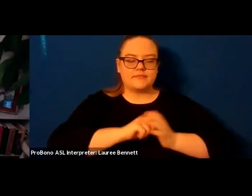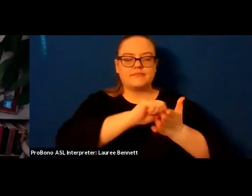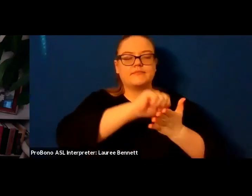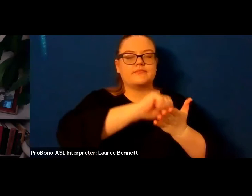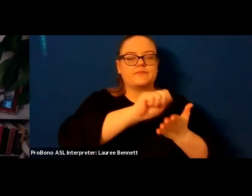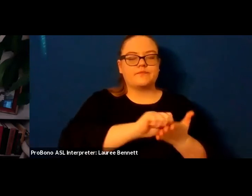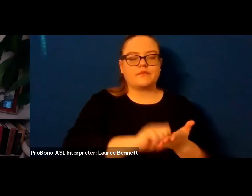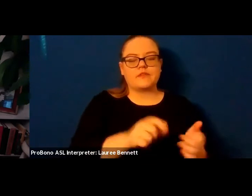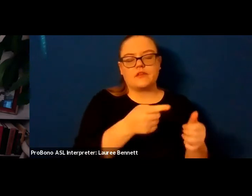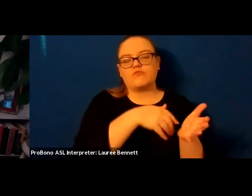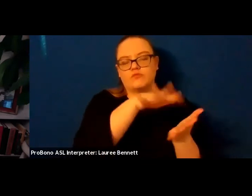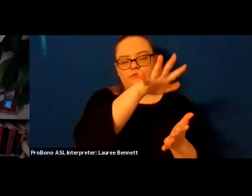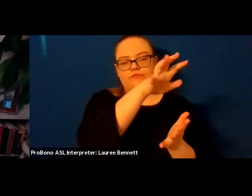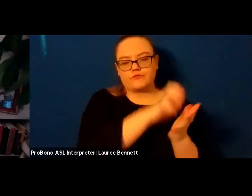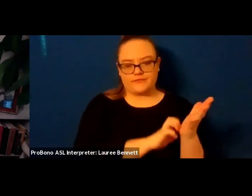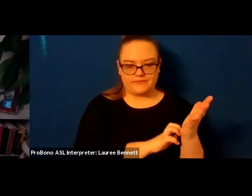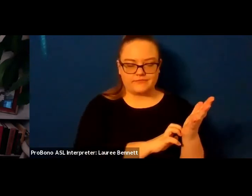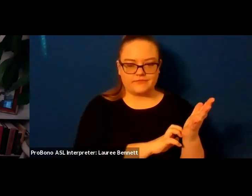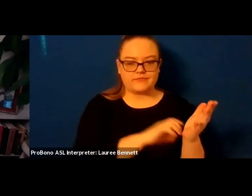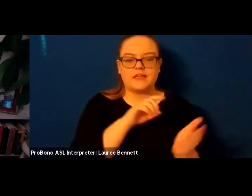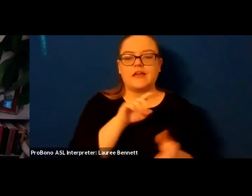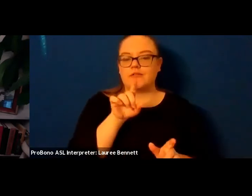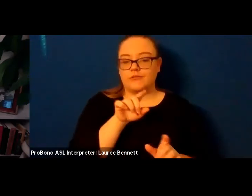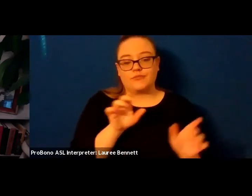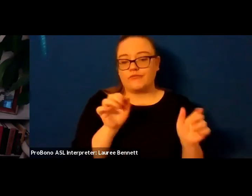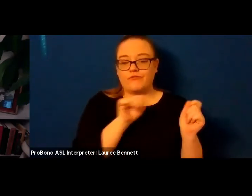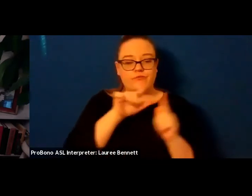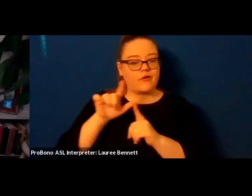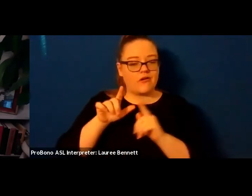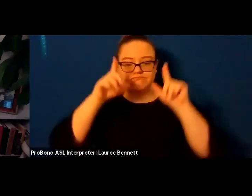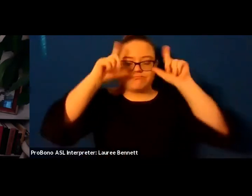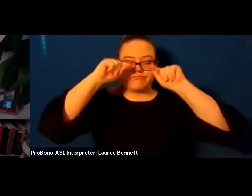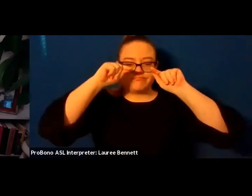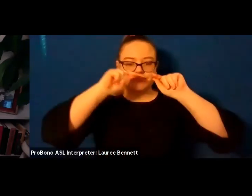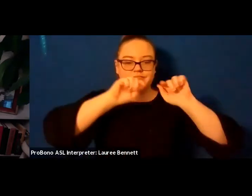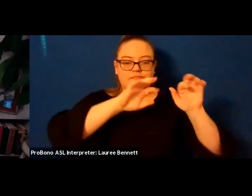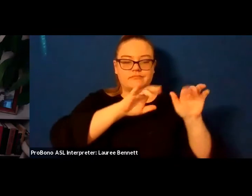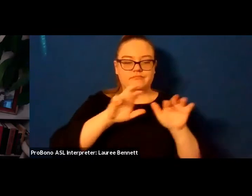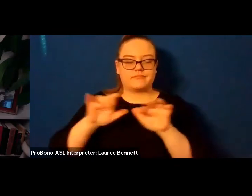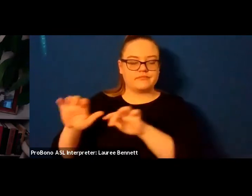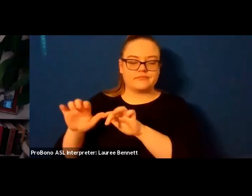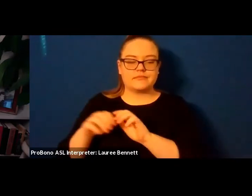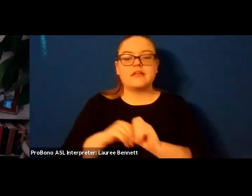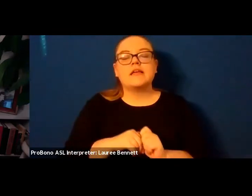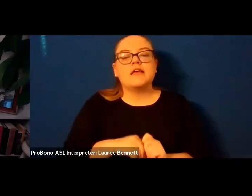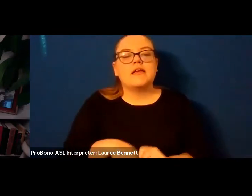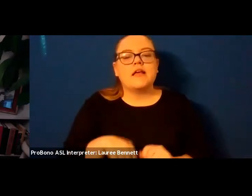of this what what came to be this poem with my eyes closed um but i think this this poem is largely about um trying